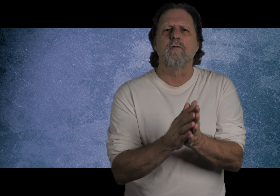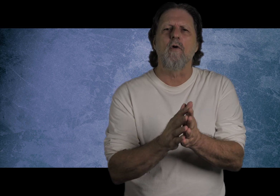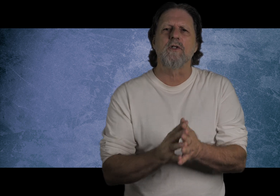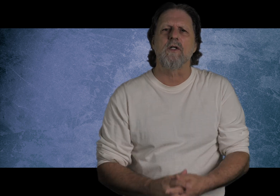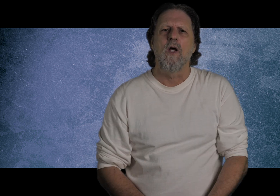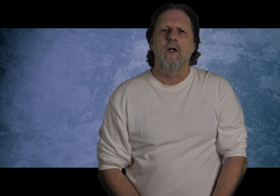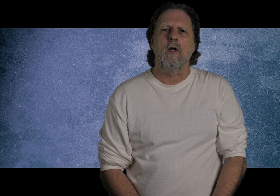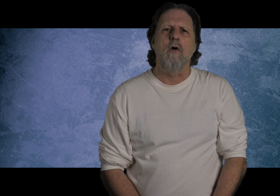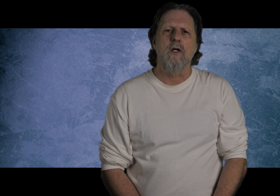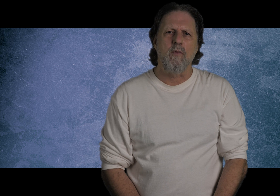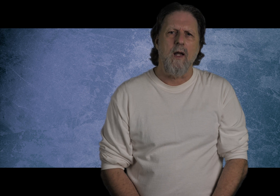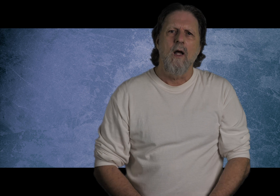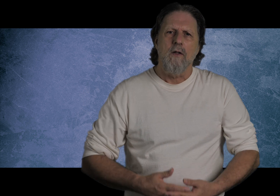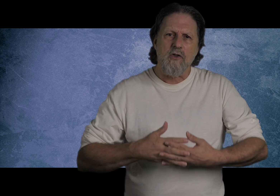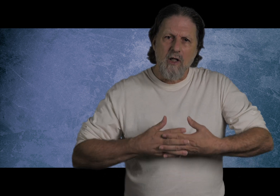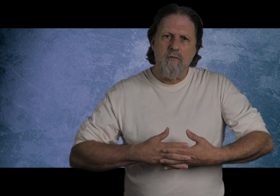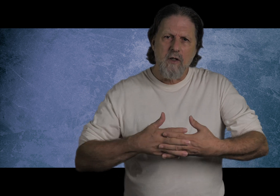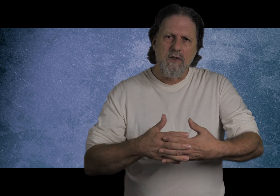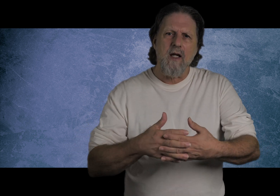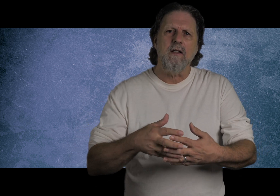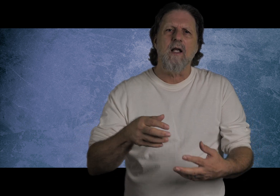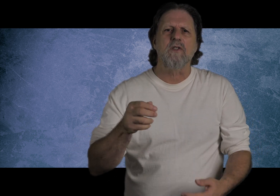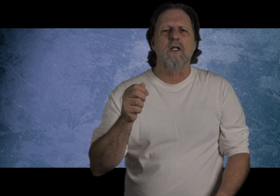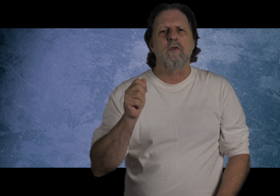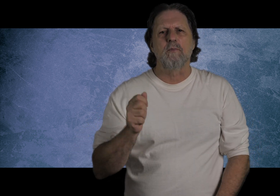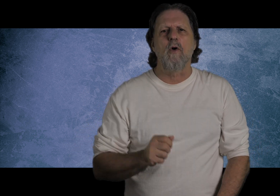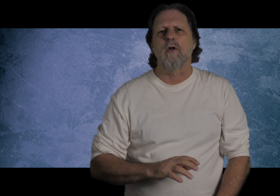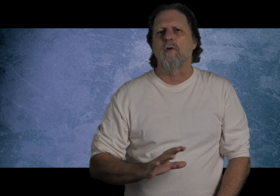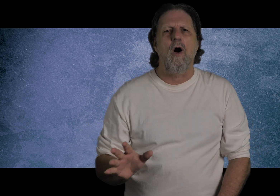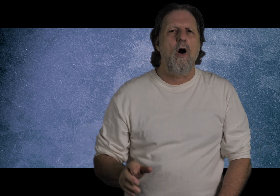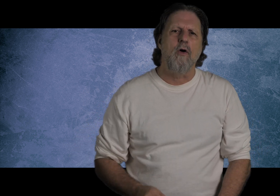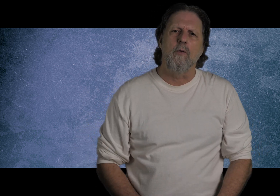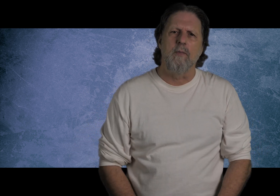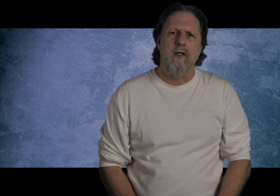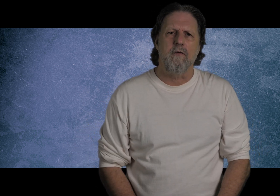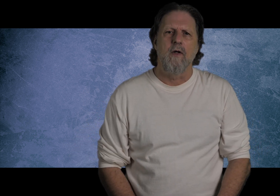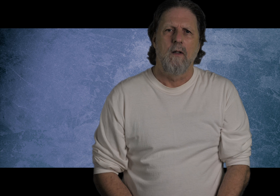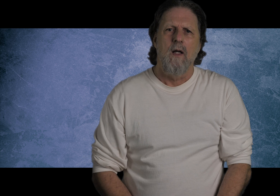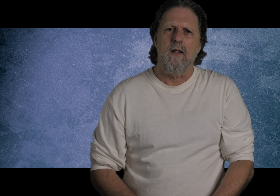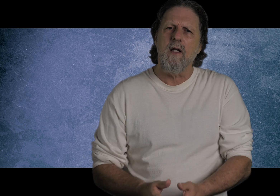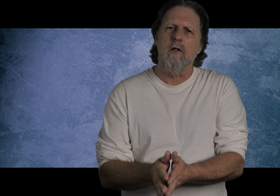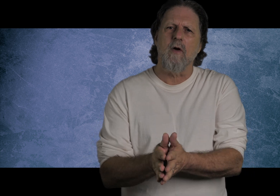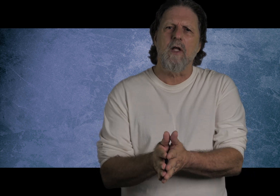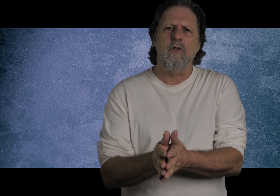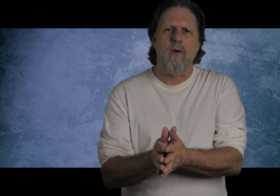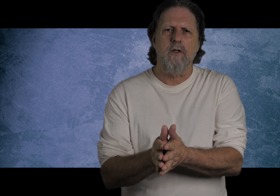force us to go his way. The slavery to Satan and sin was broken for all who would believe. Then here in Revelation 22,